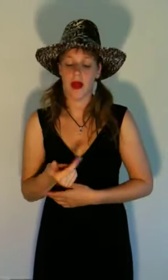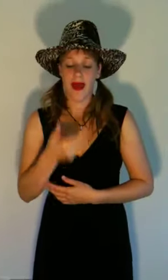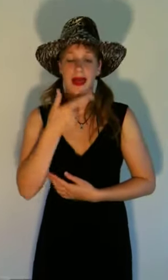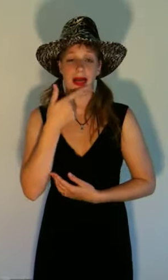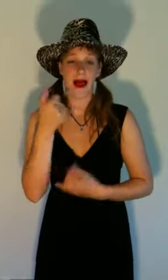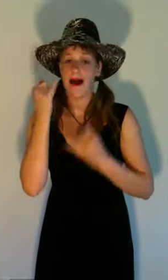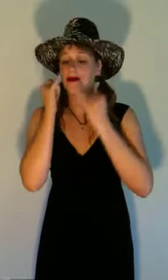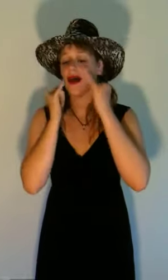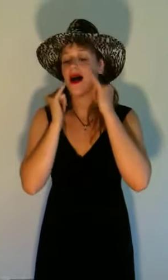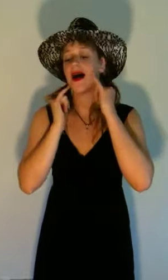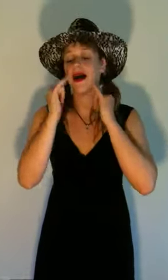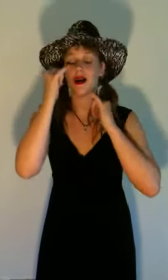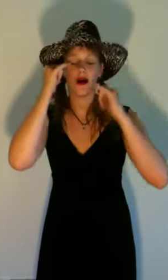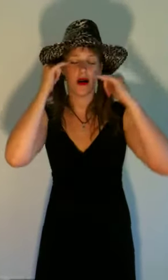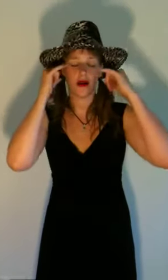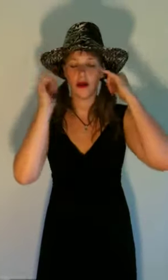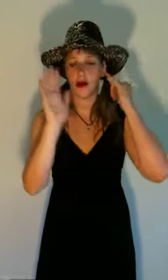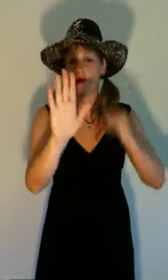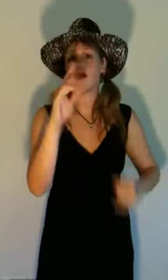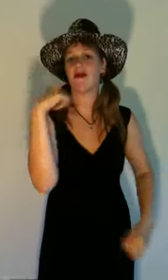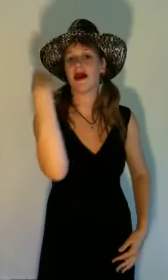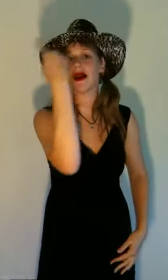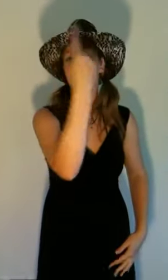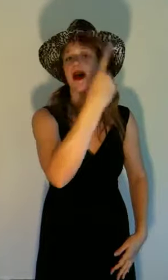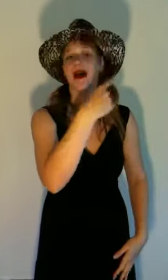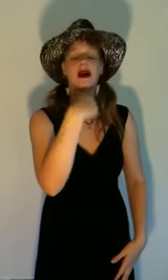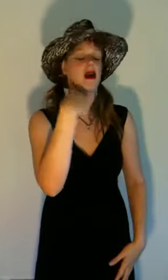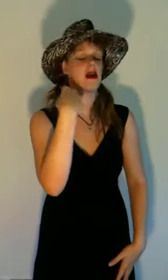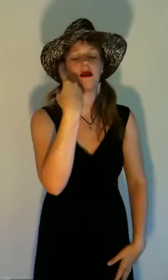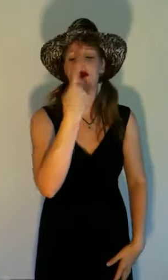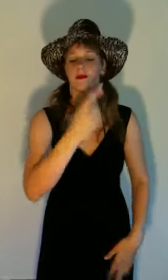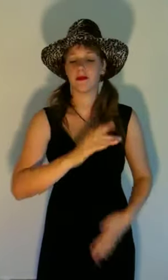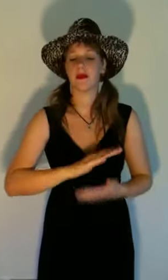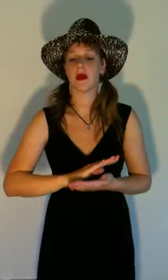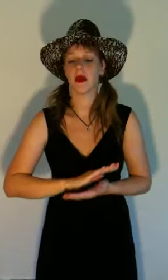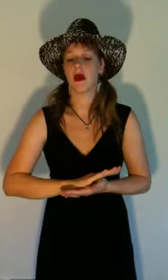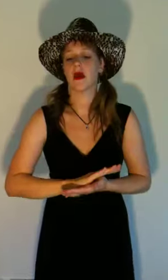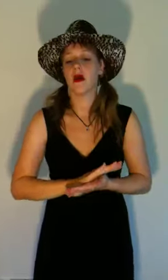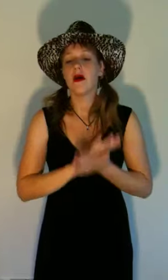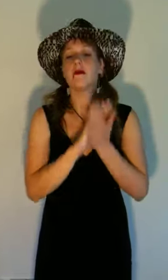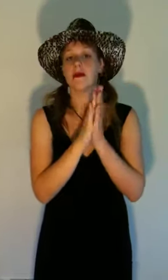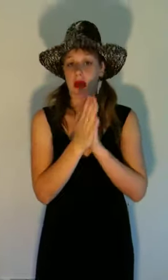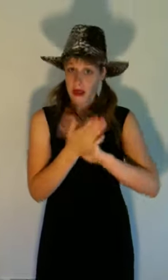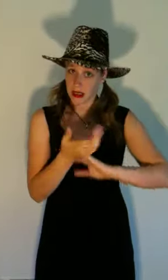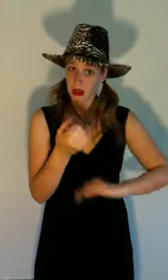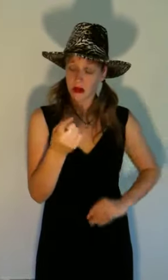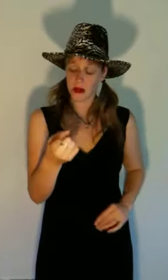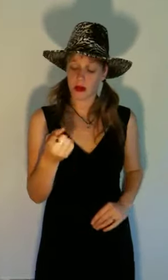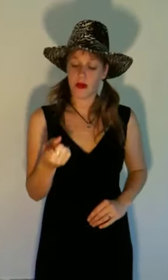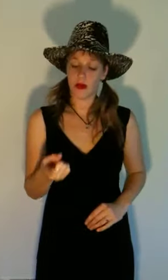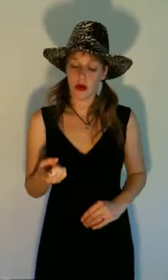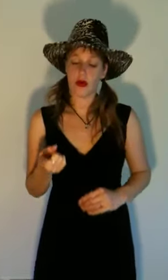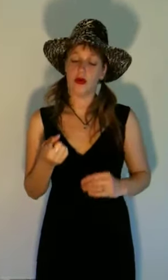black, black on your face This you, you,